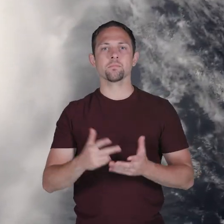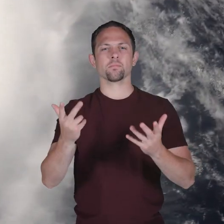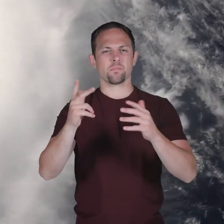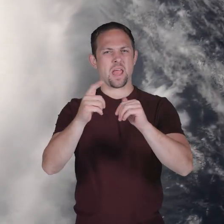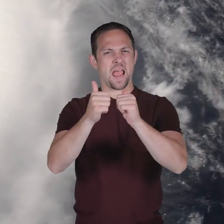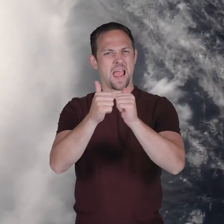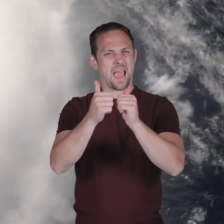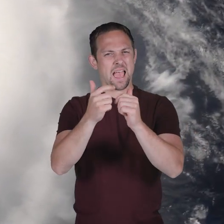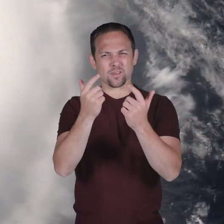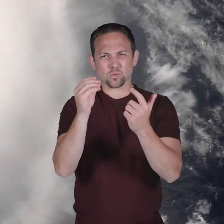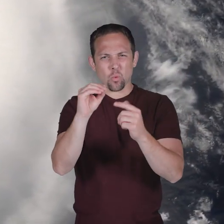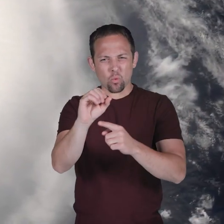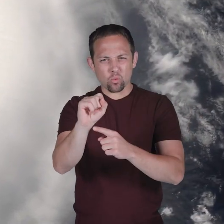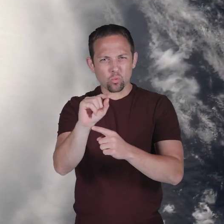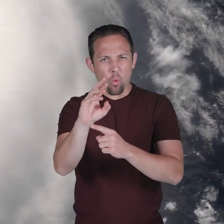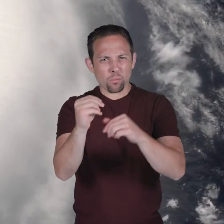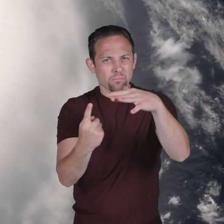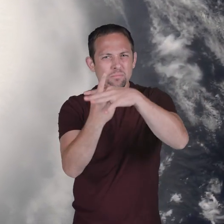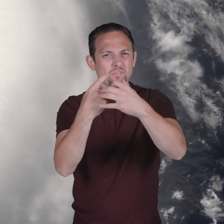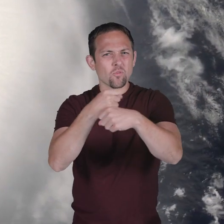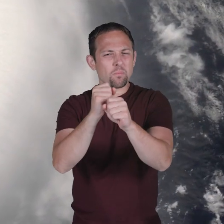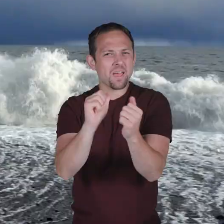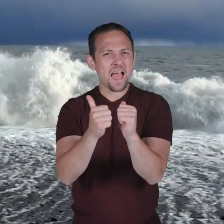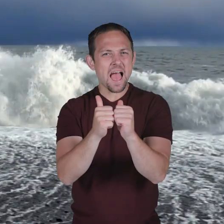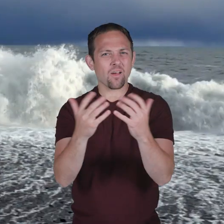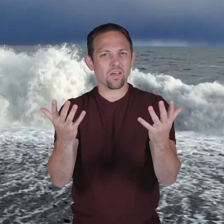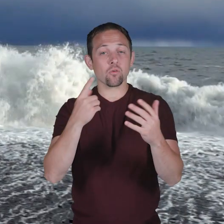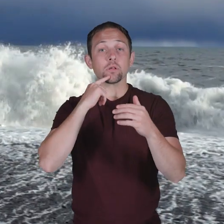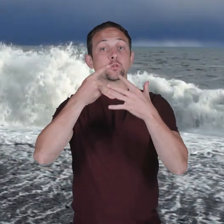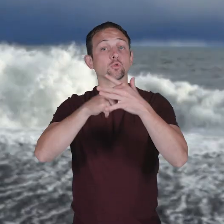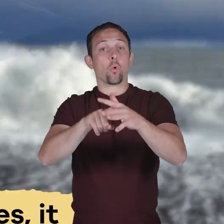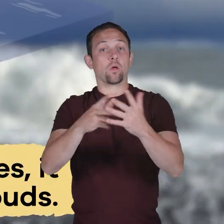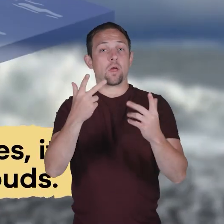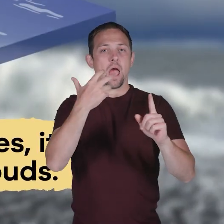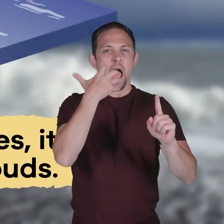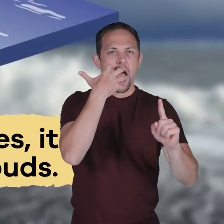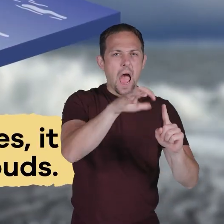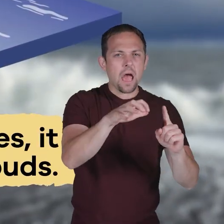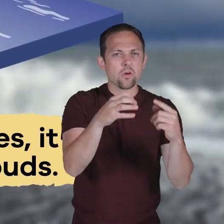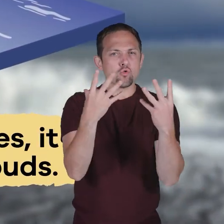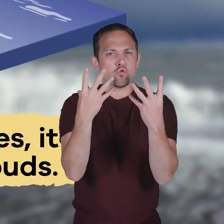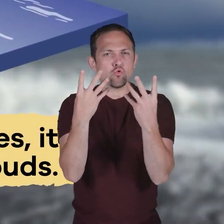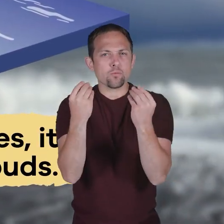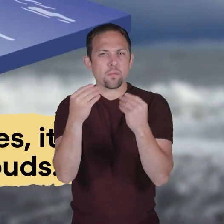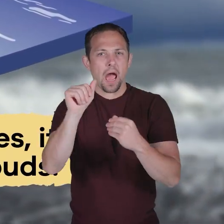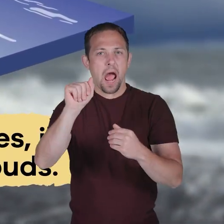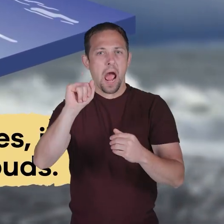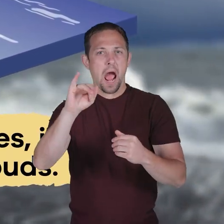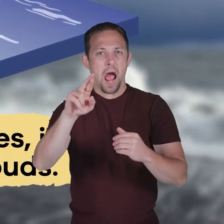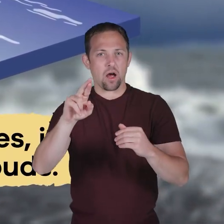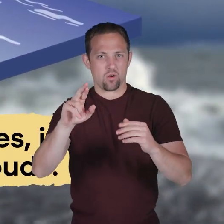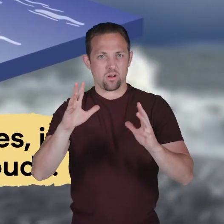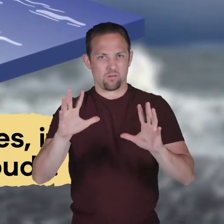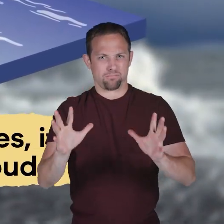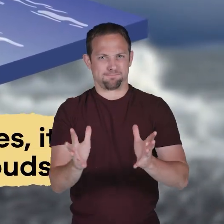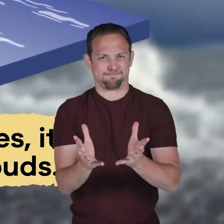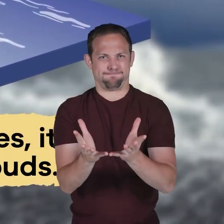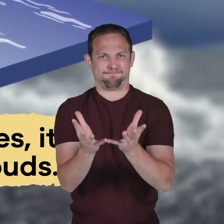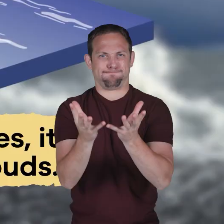exactly do these storms form? It all starts when hot, humid air rises and